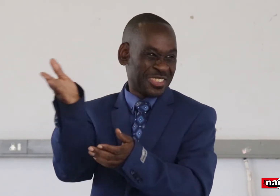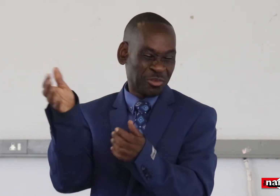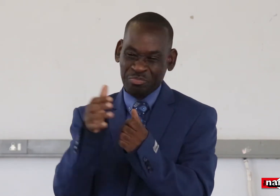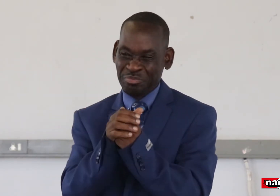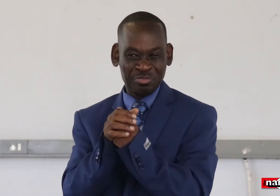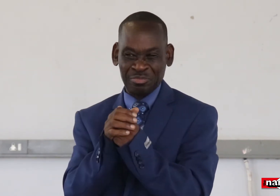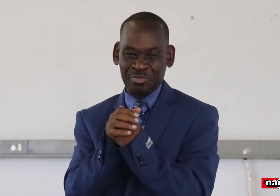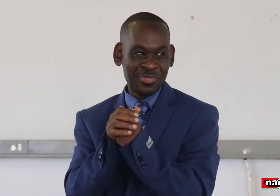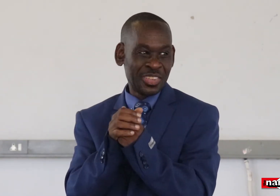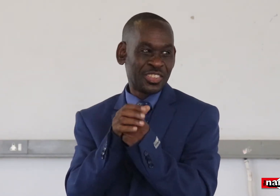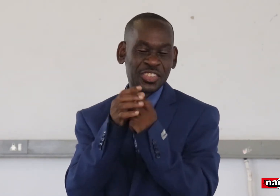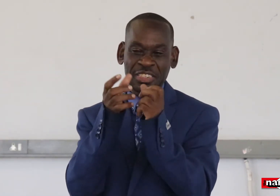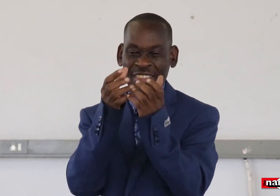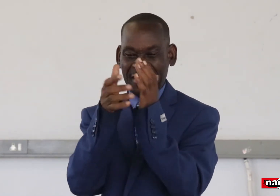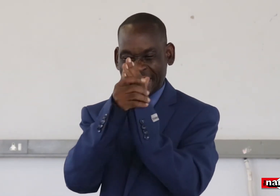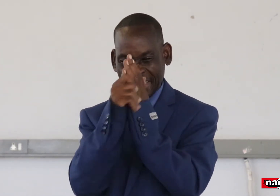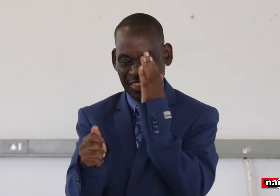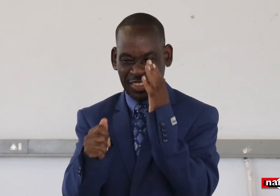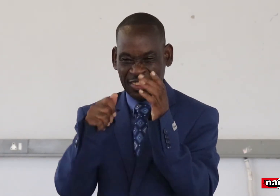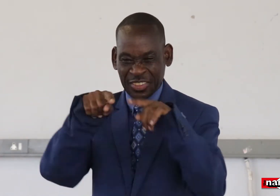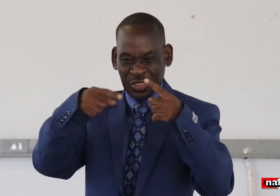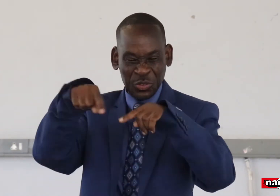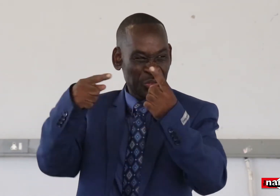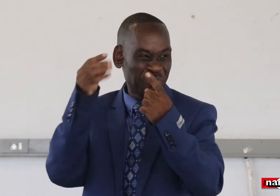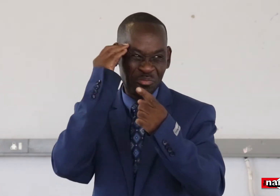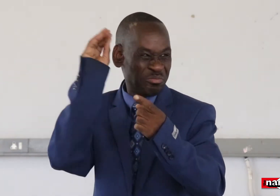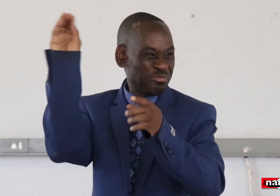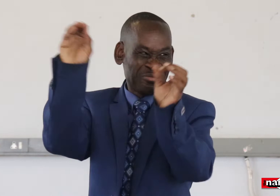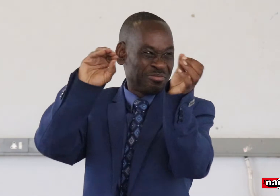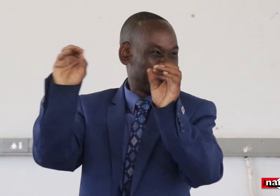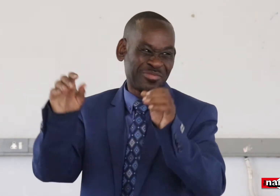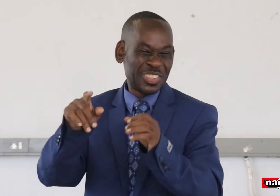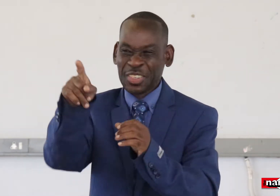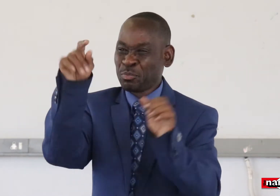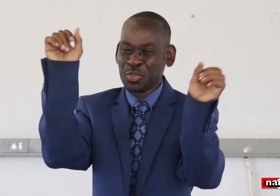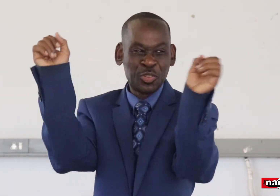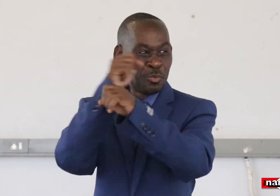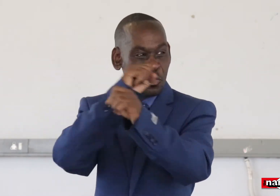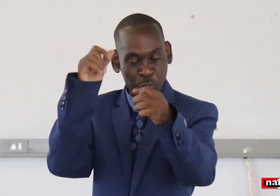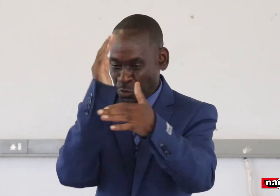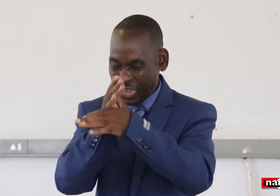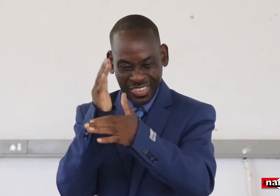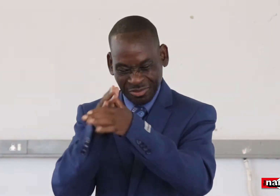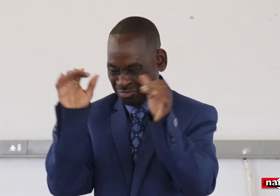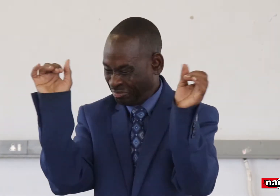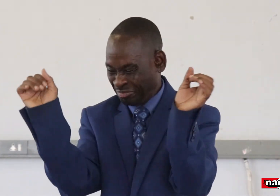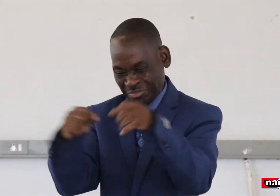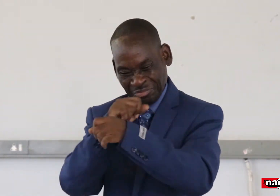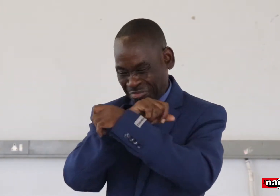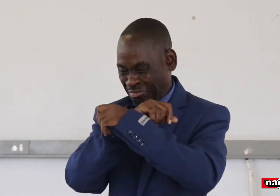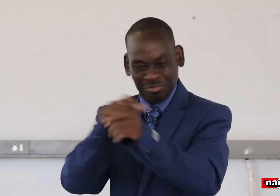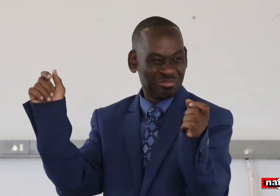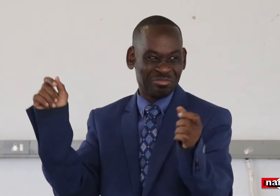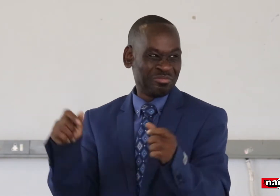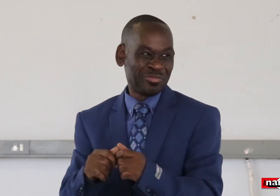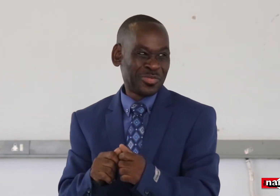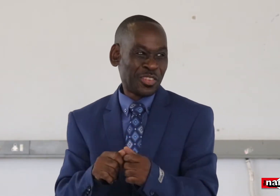And then that new board members, they don't have any skill concerning the issue of disability. So they were not really working.